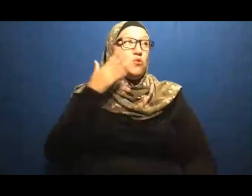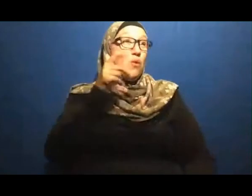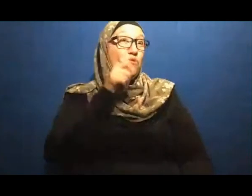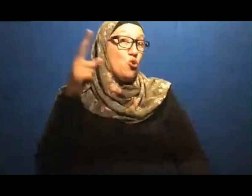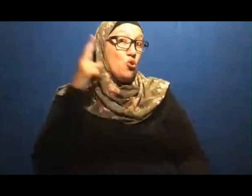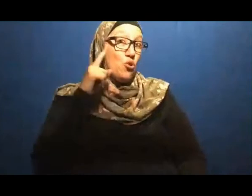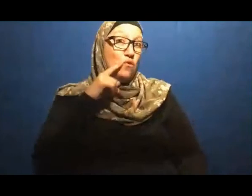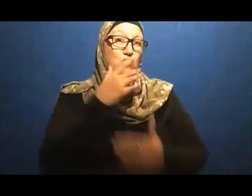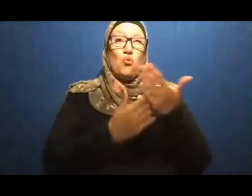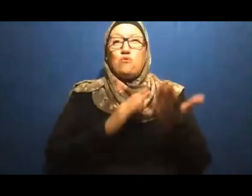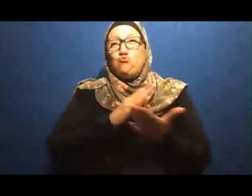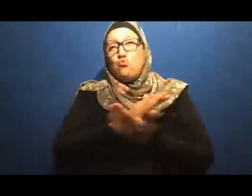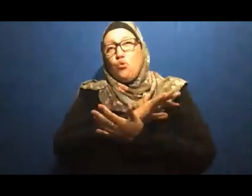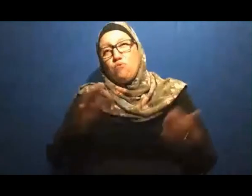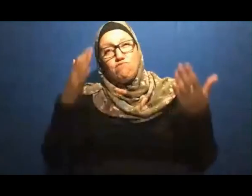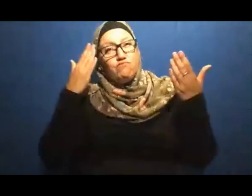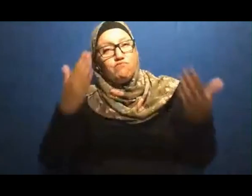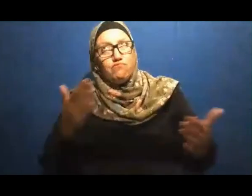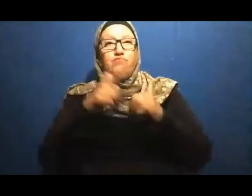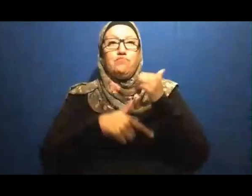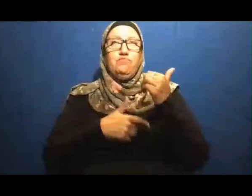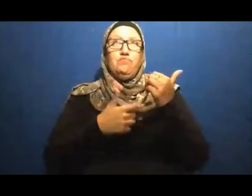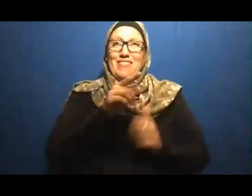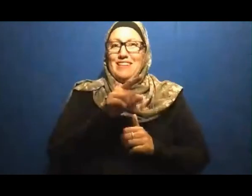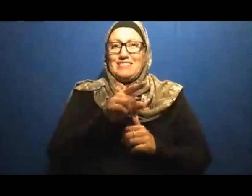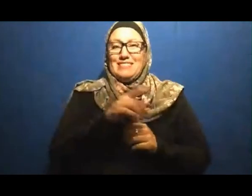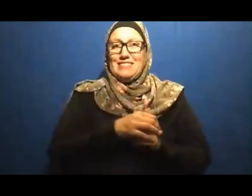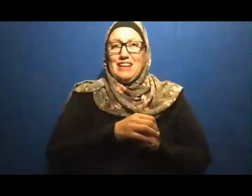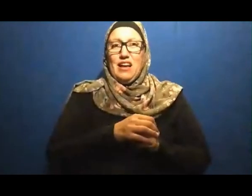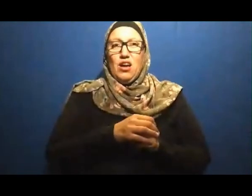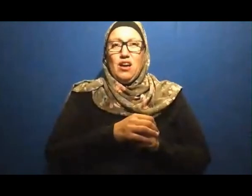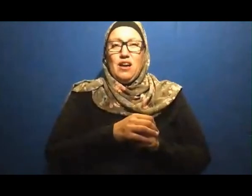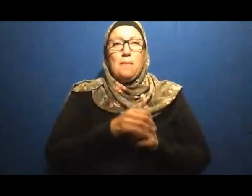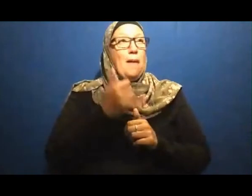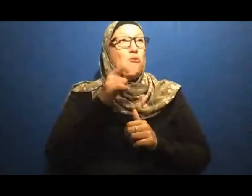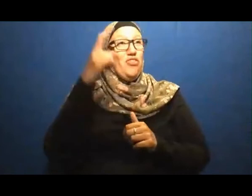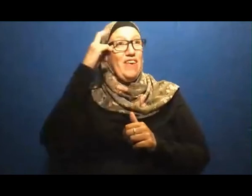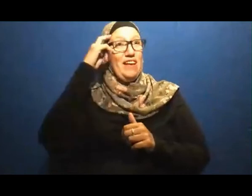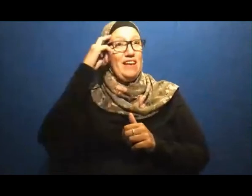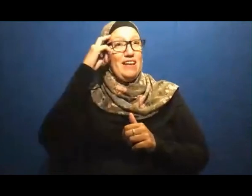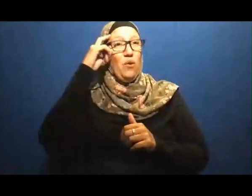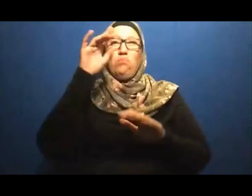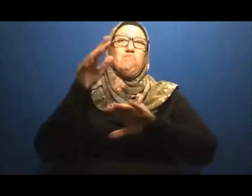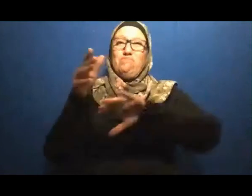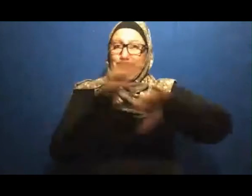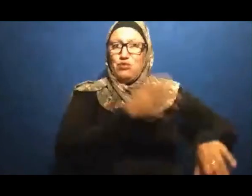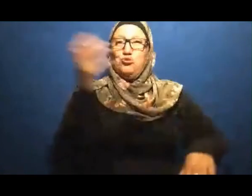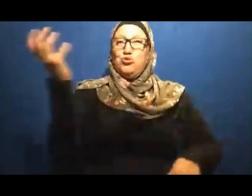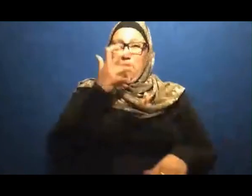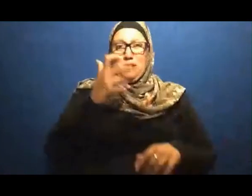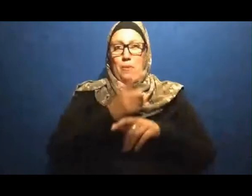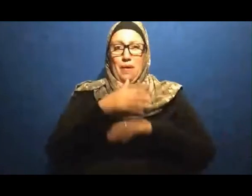By the Way About the Story of That prophet Don't Think that How would The prophet Do this That's how The almighty God has Been training His